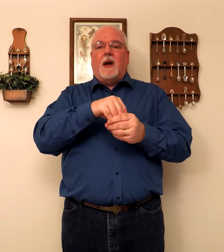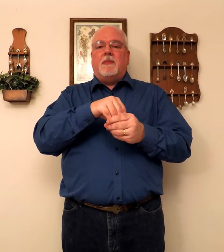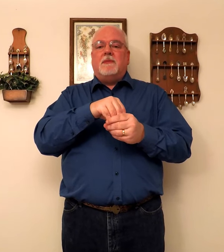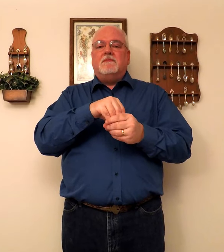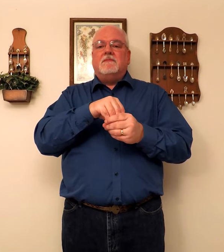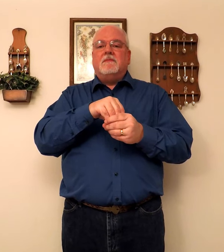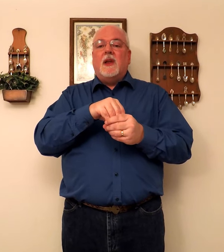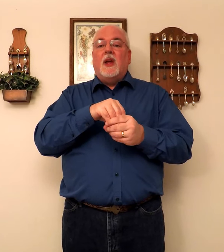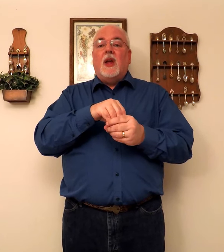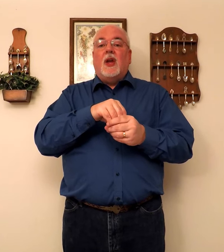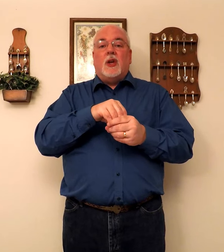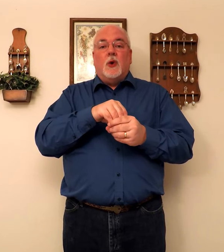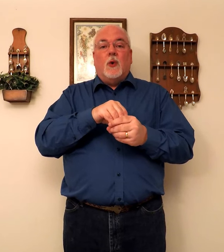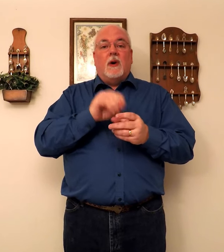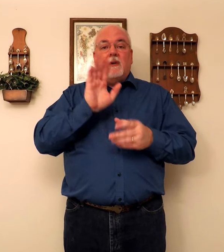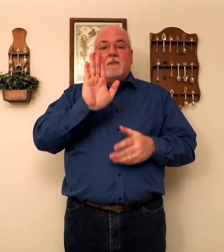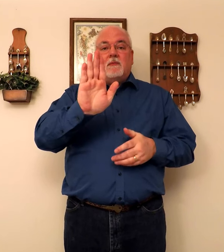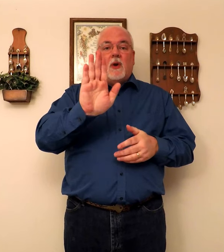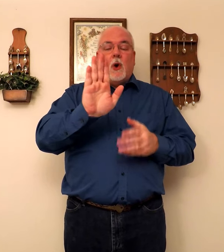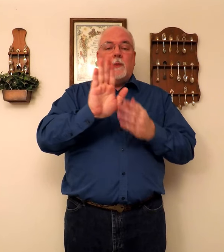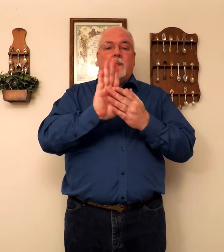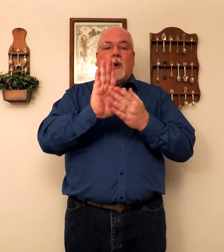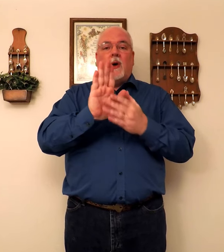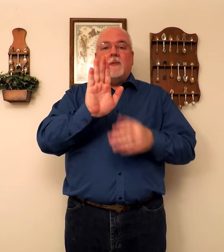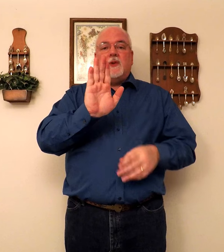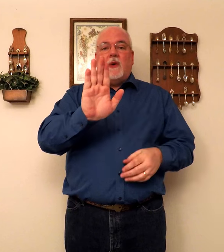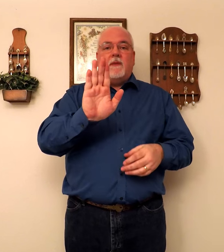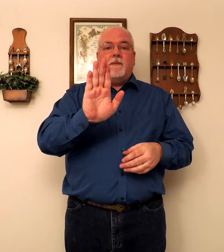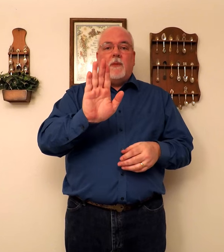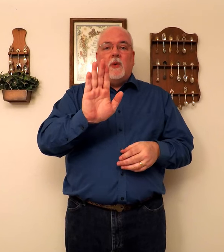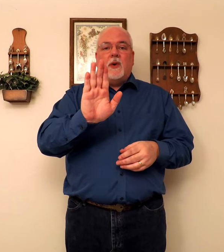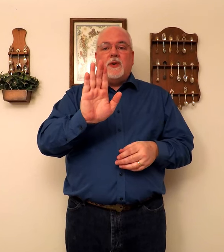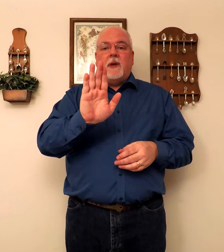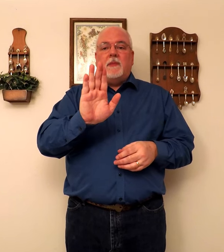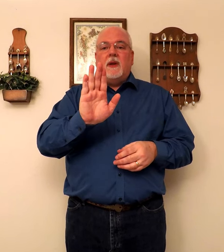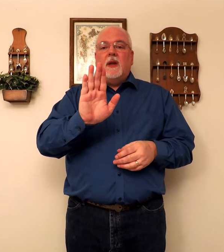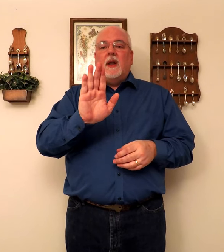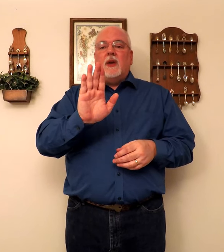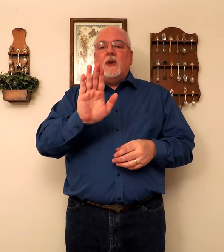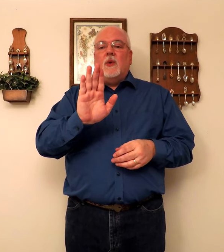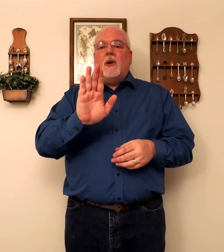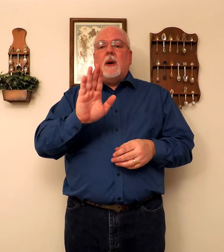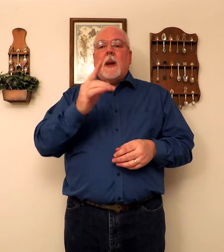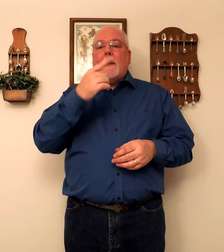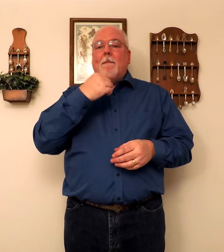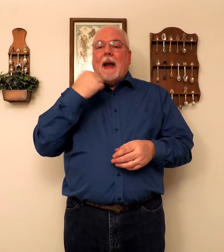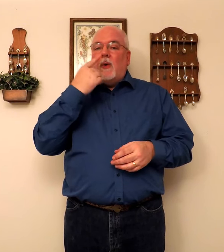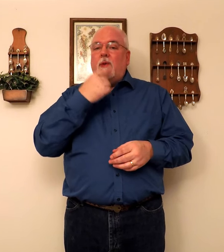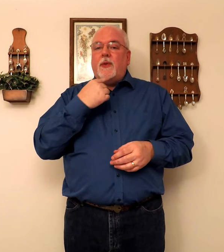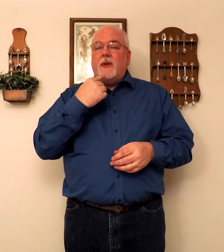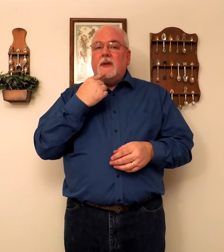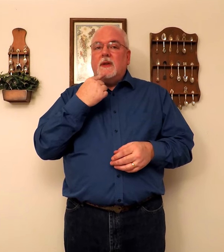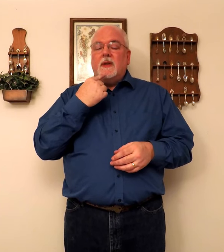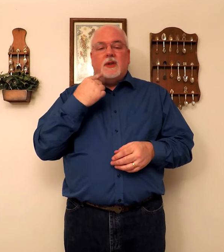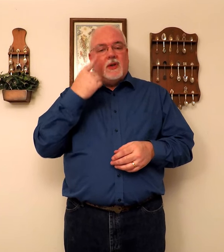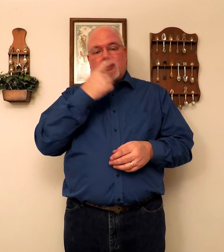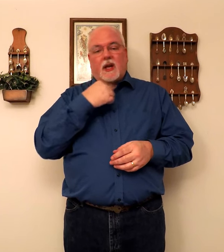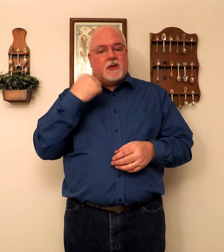cup. Your, open palm, showing ownership. Your mouth, just kind of